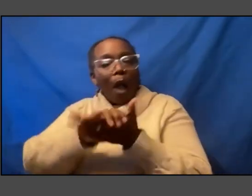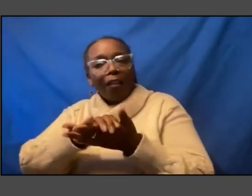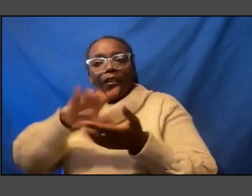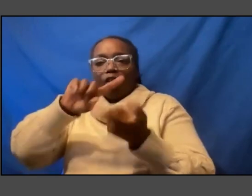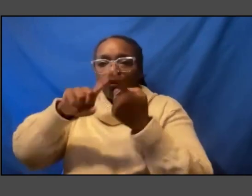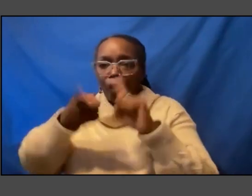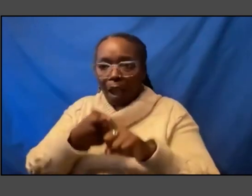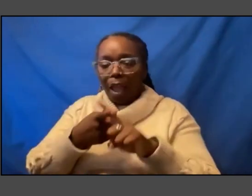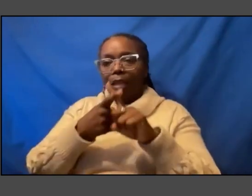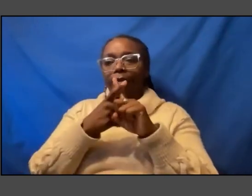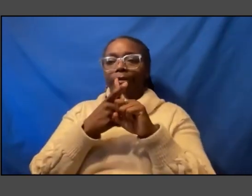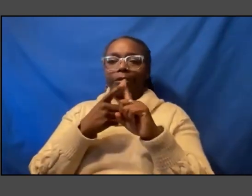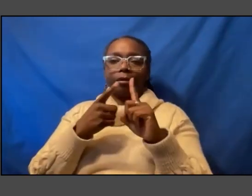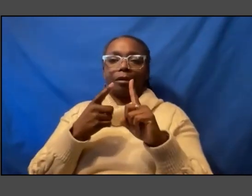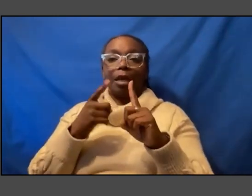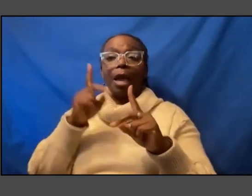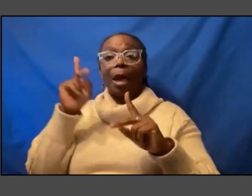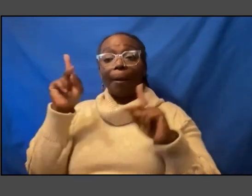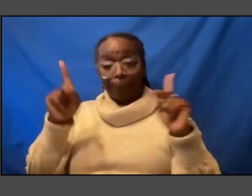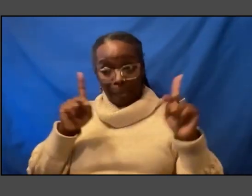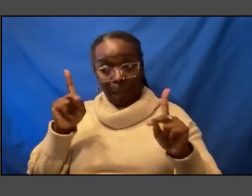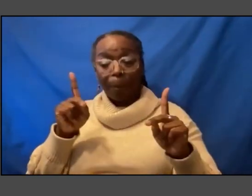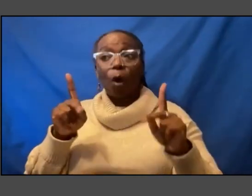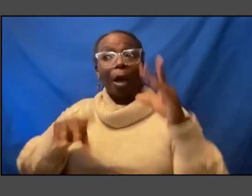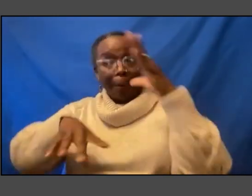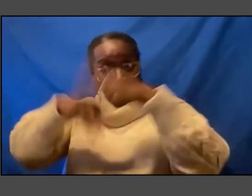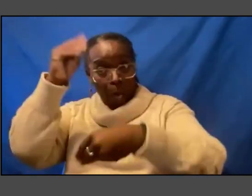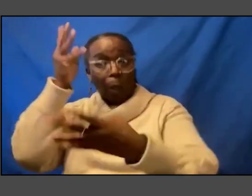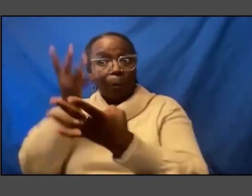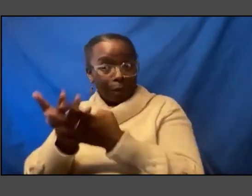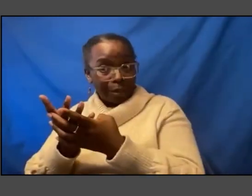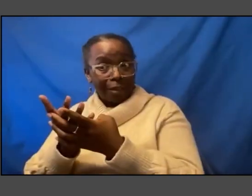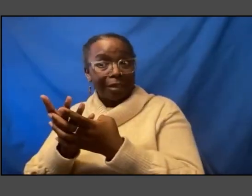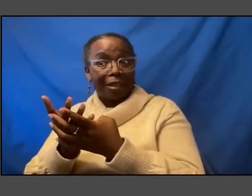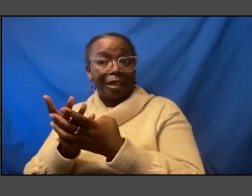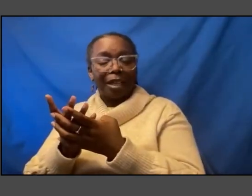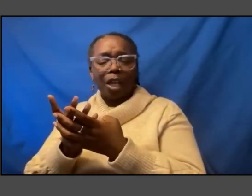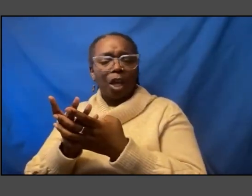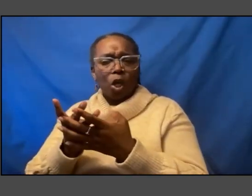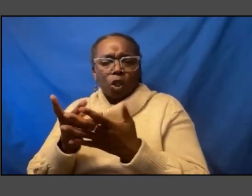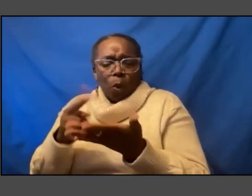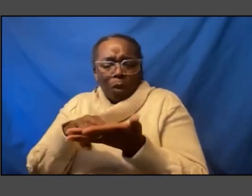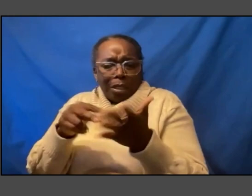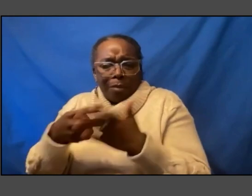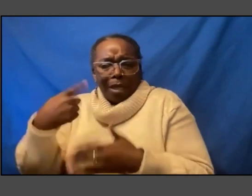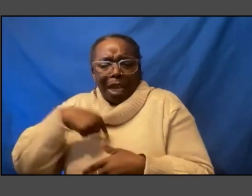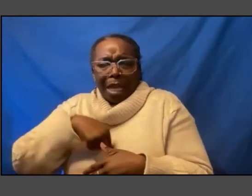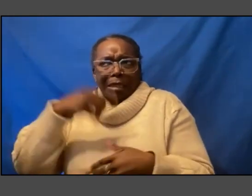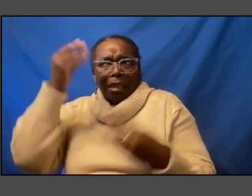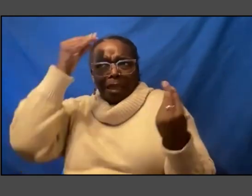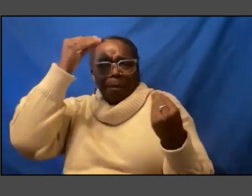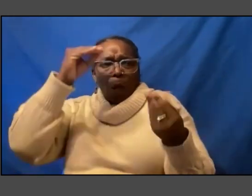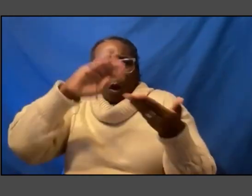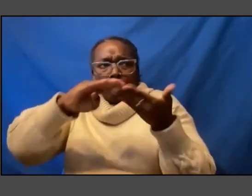people come out of prison uh so what does it mean for us to think about our communities as being continuous